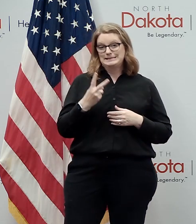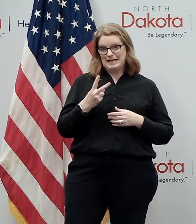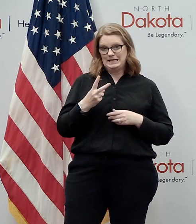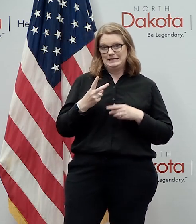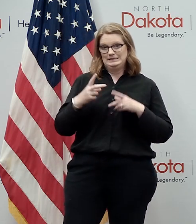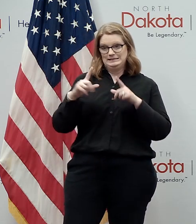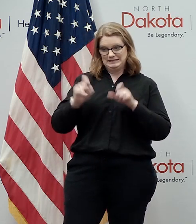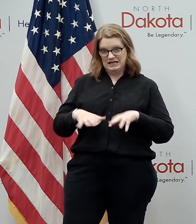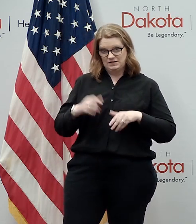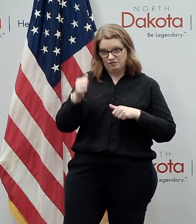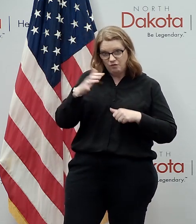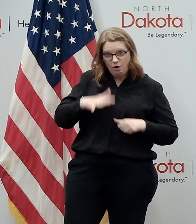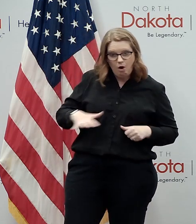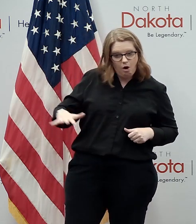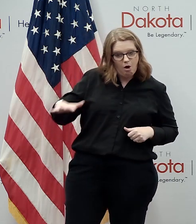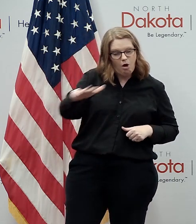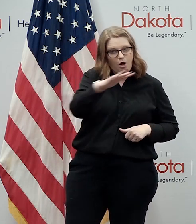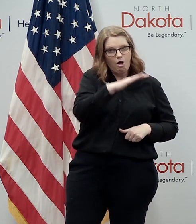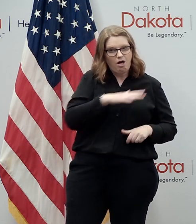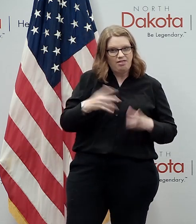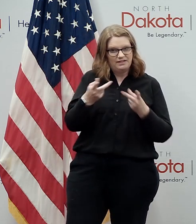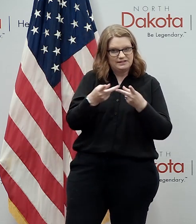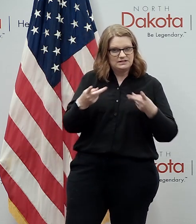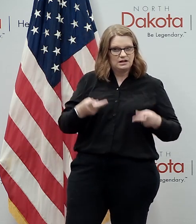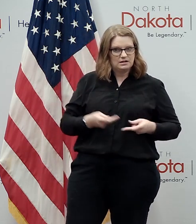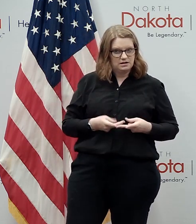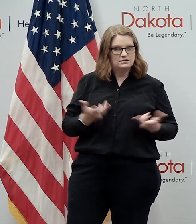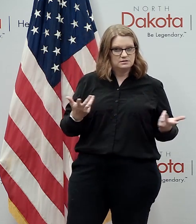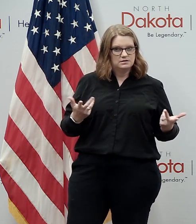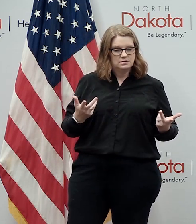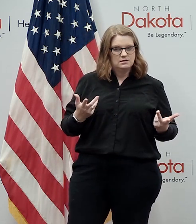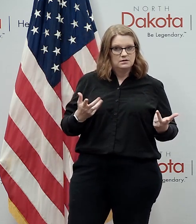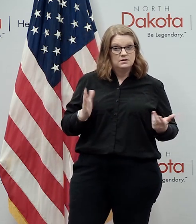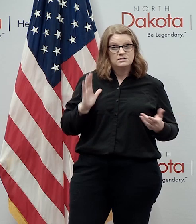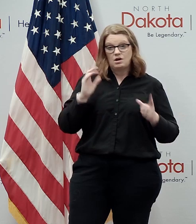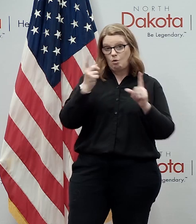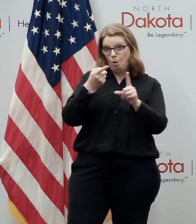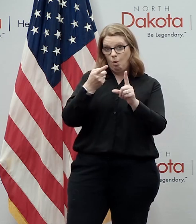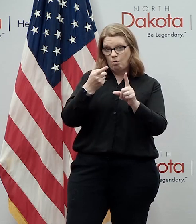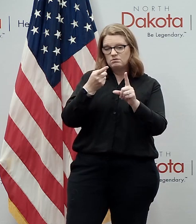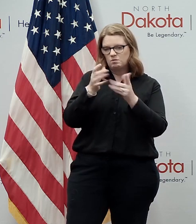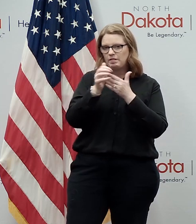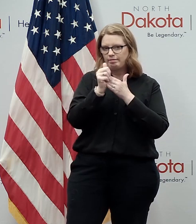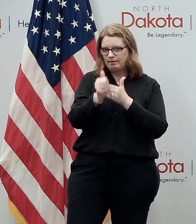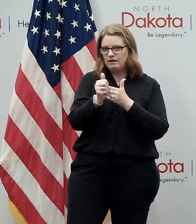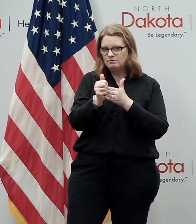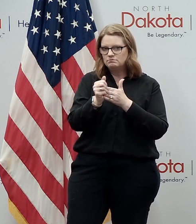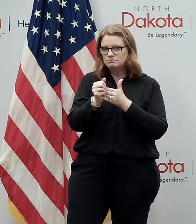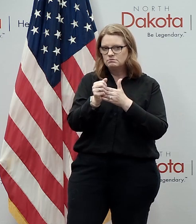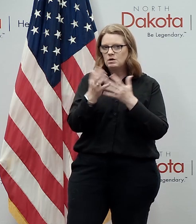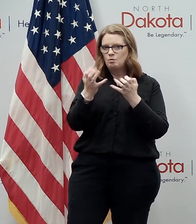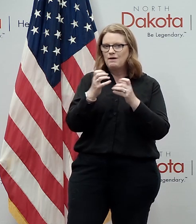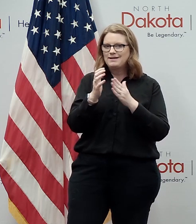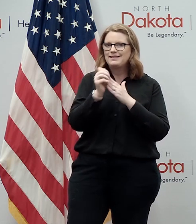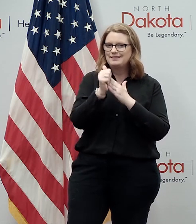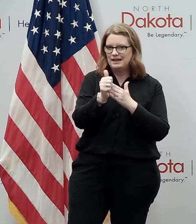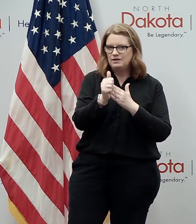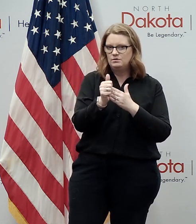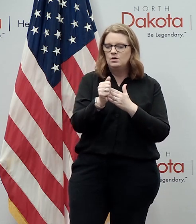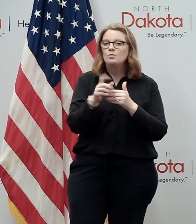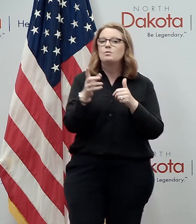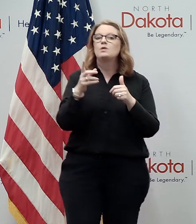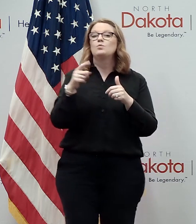testing through all of that and so again we intend to lead the nation in terms of being among the first to safely